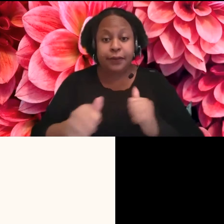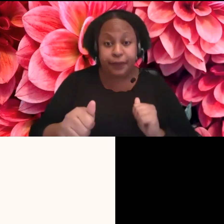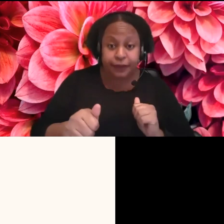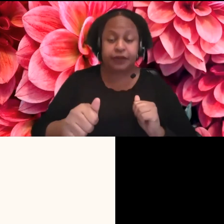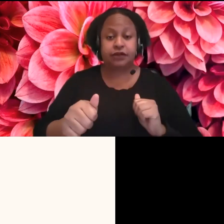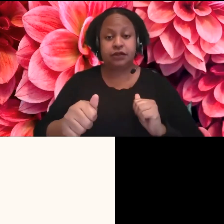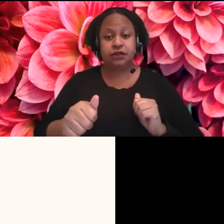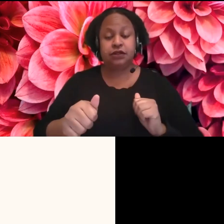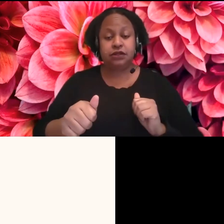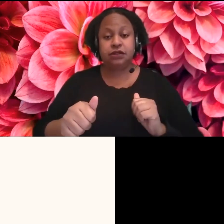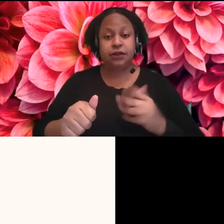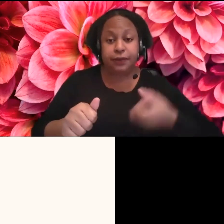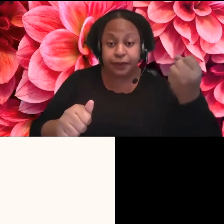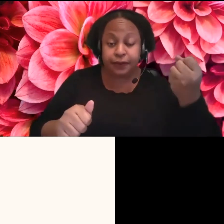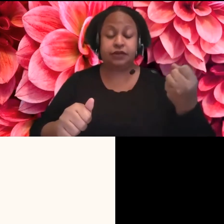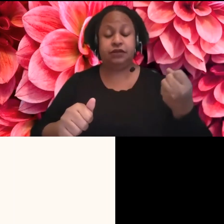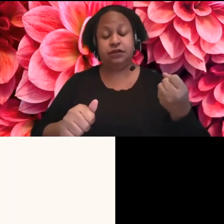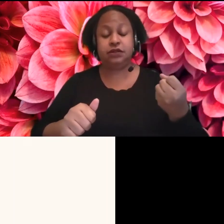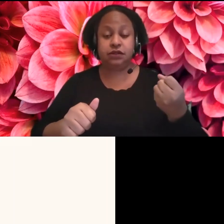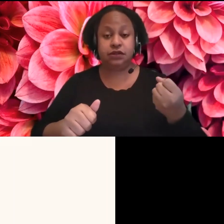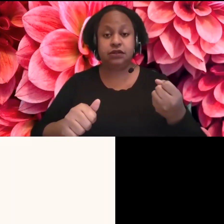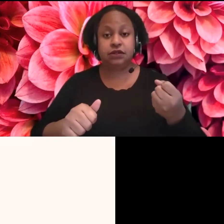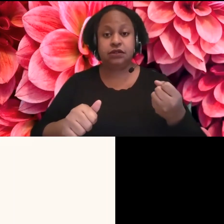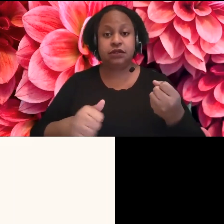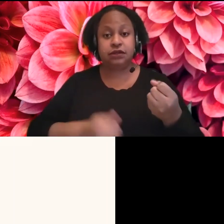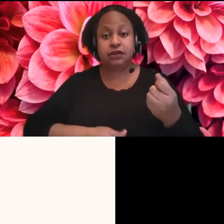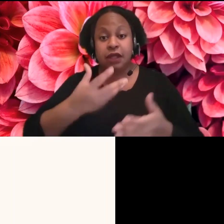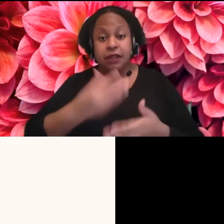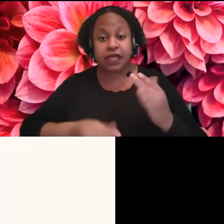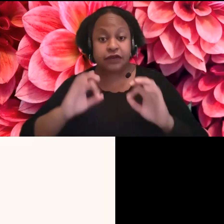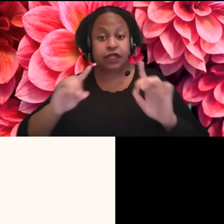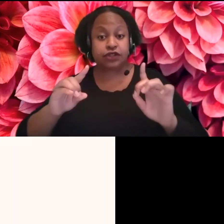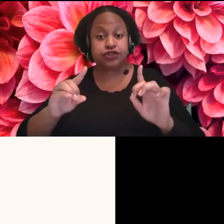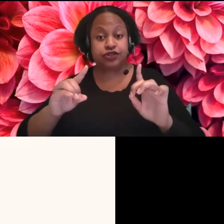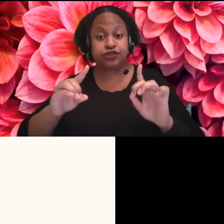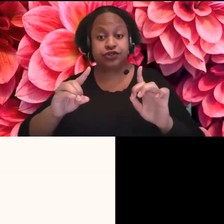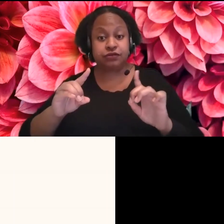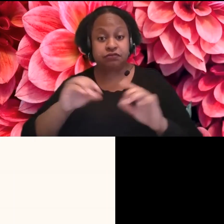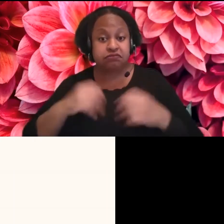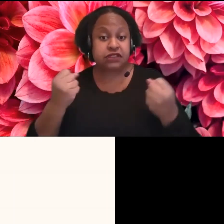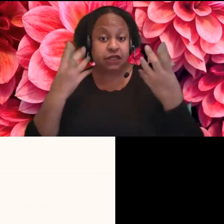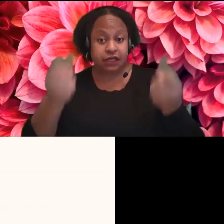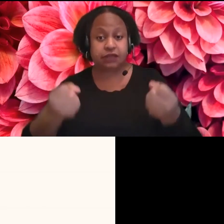a lack of access to education in sign language. Um,